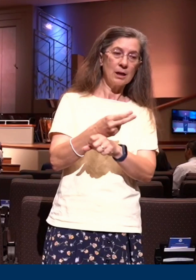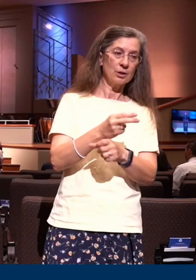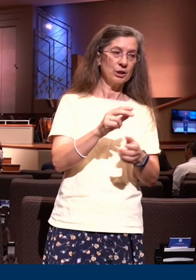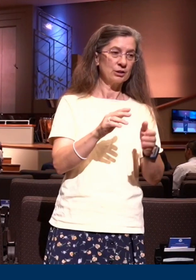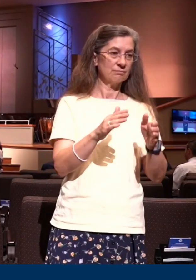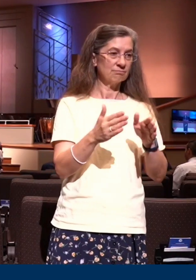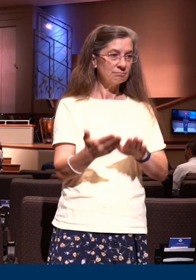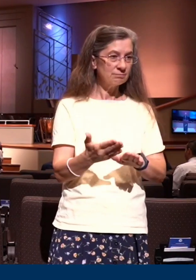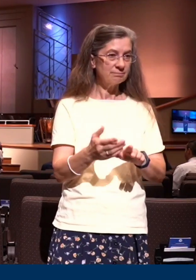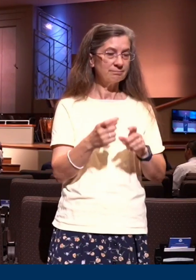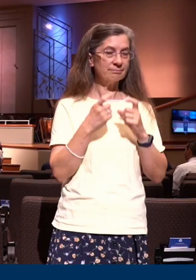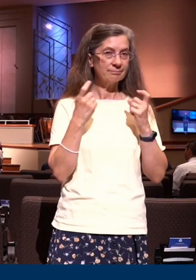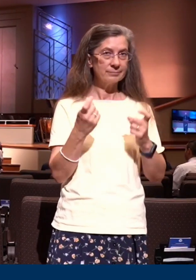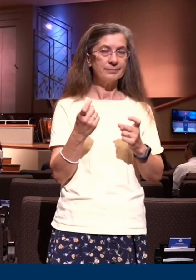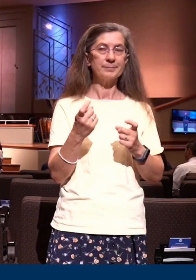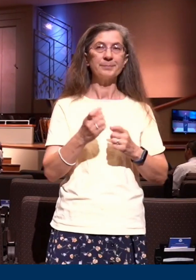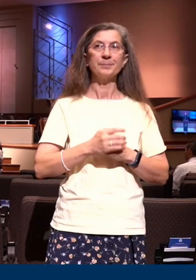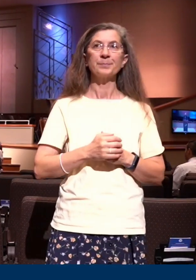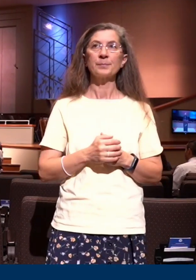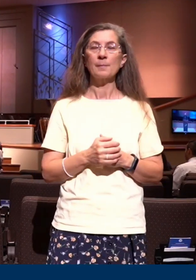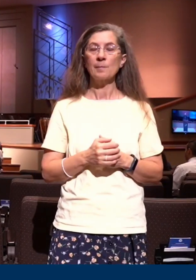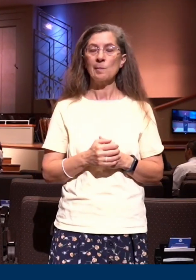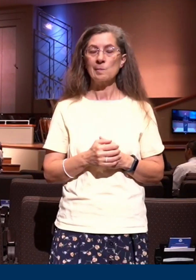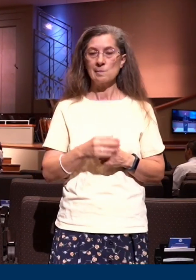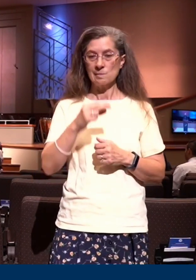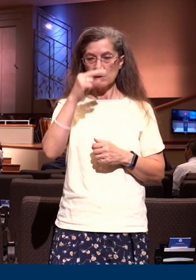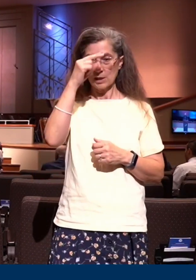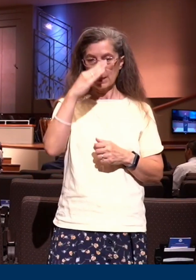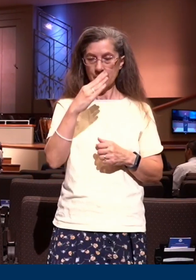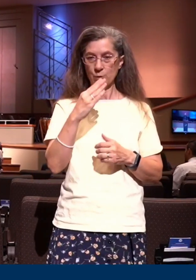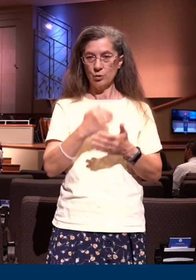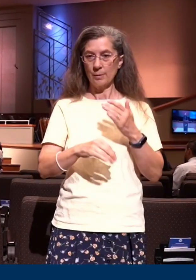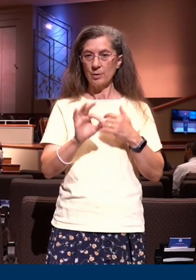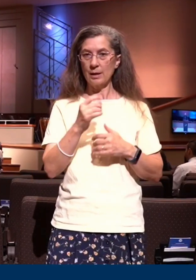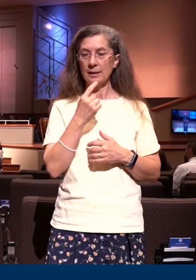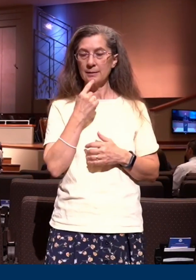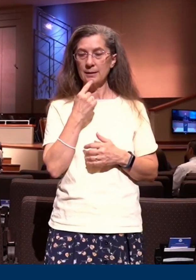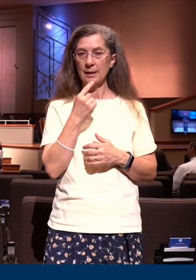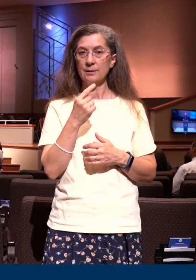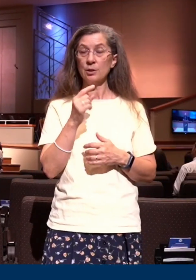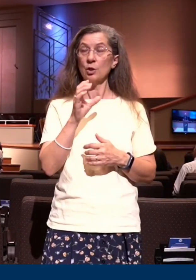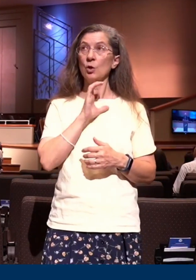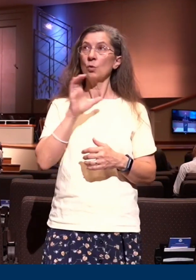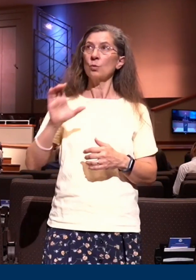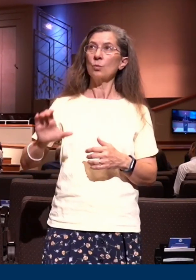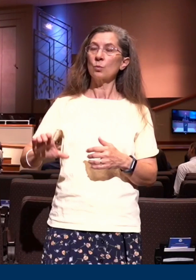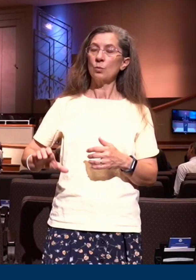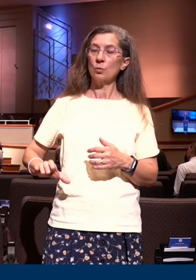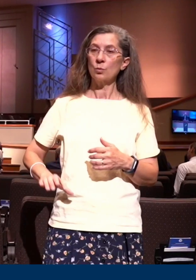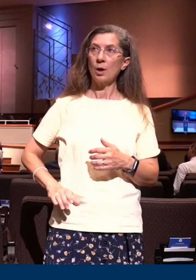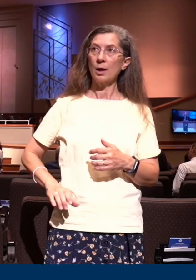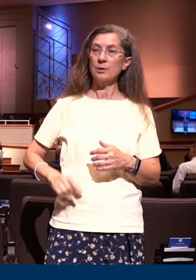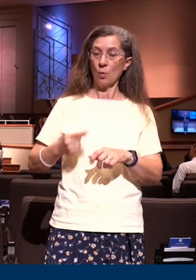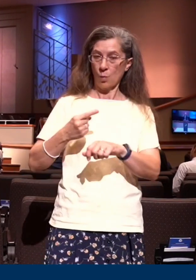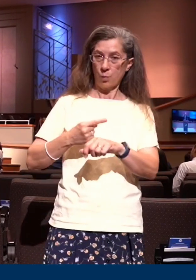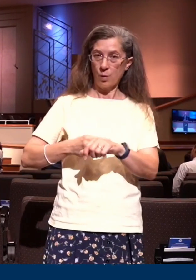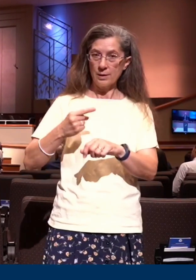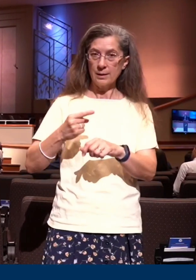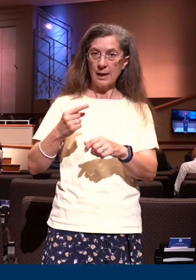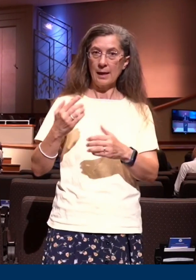9 speaks of this for the sake of time. Hebrews 9 28 says it this way, So Christ was once offered to bear the sins